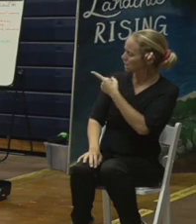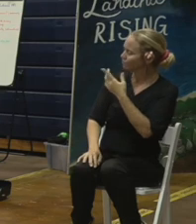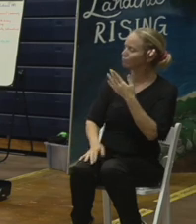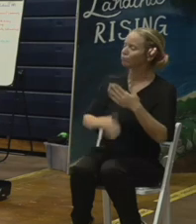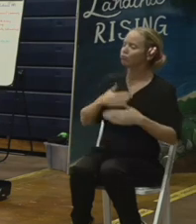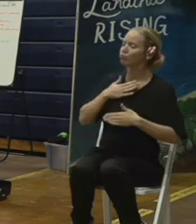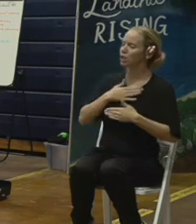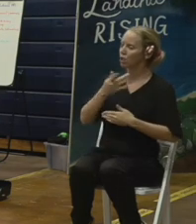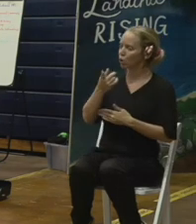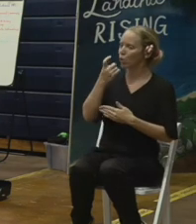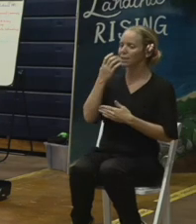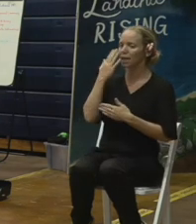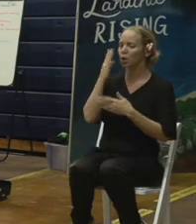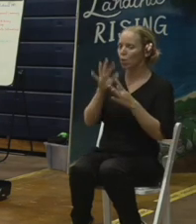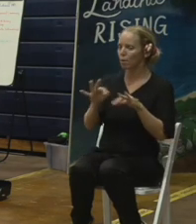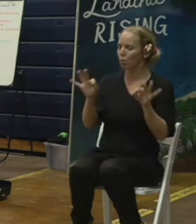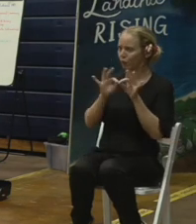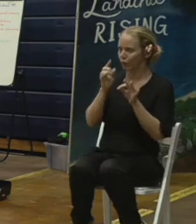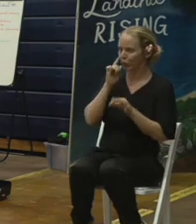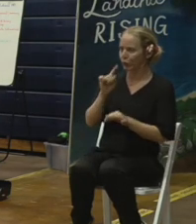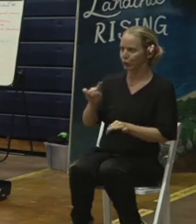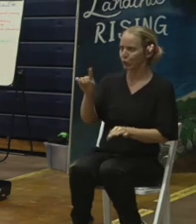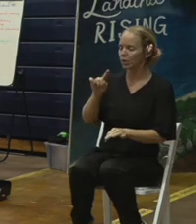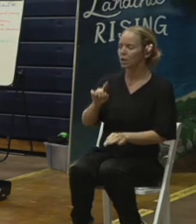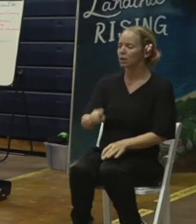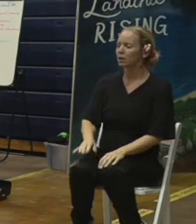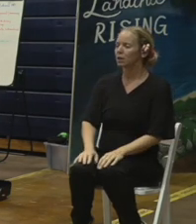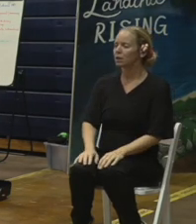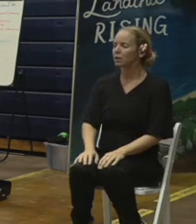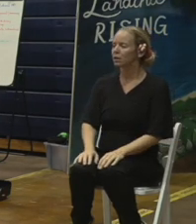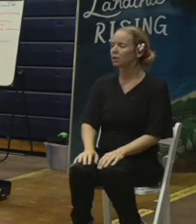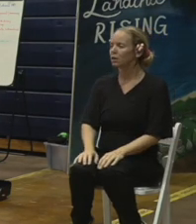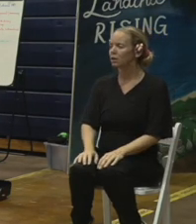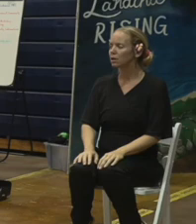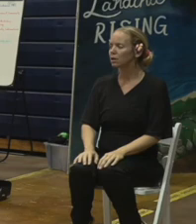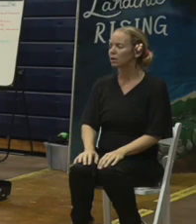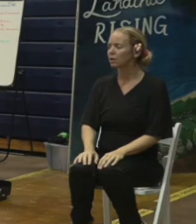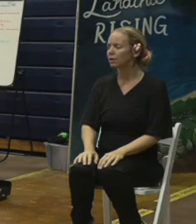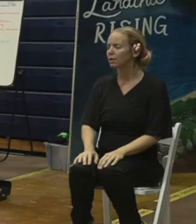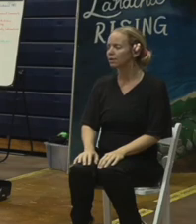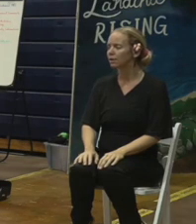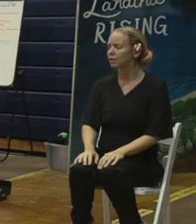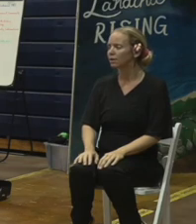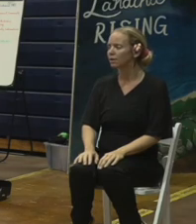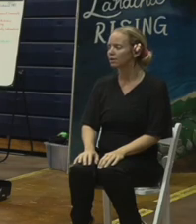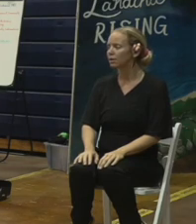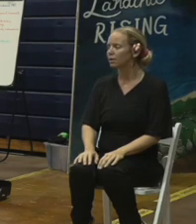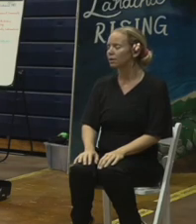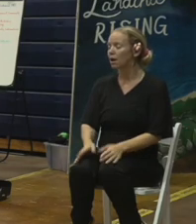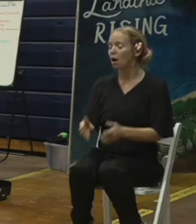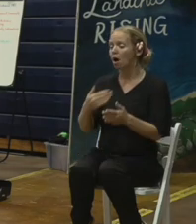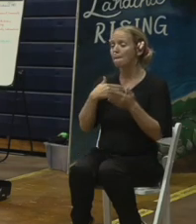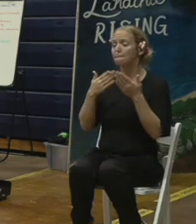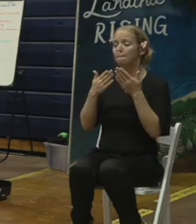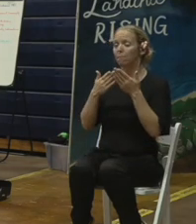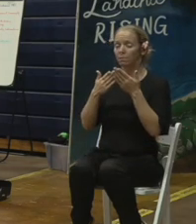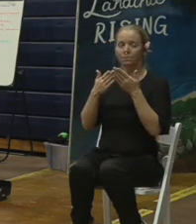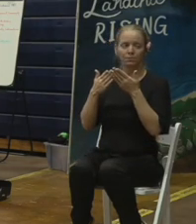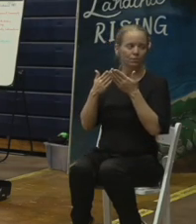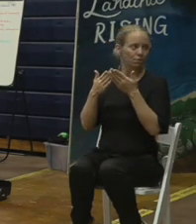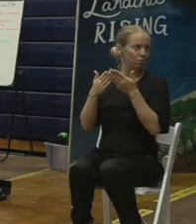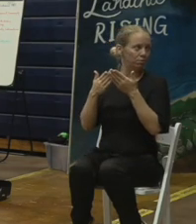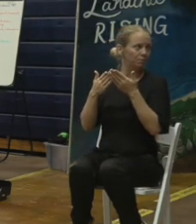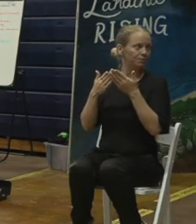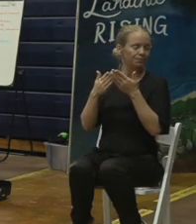public assistance guidance specific to insurance and